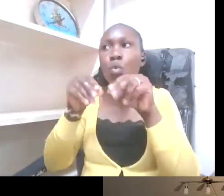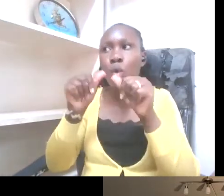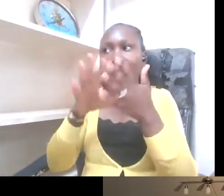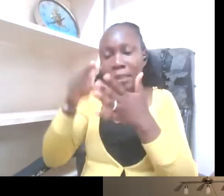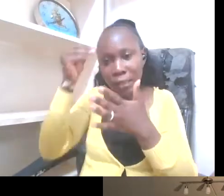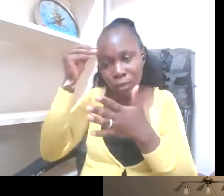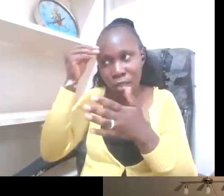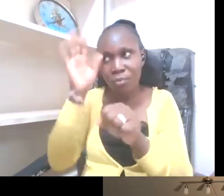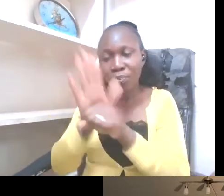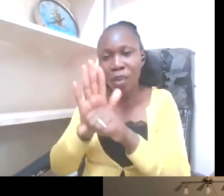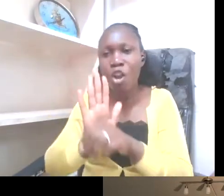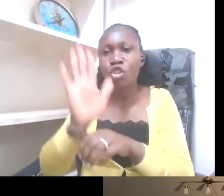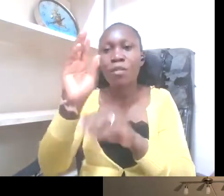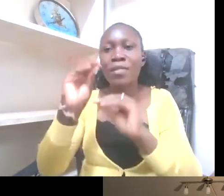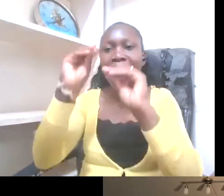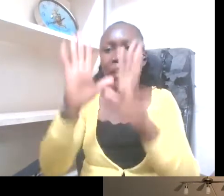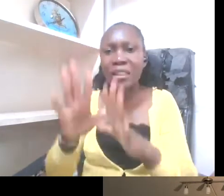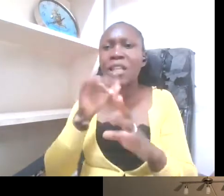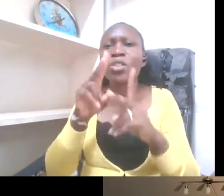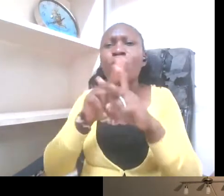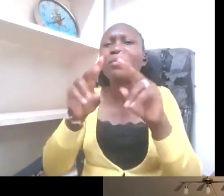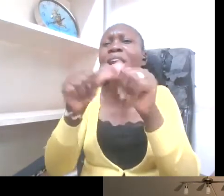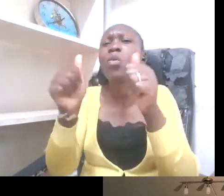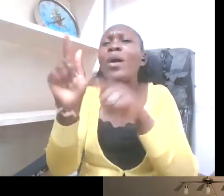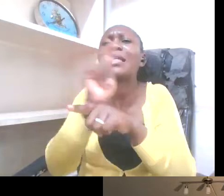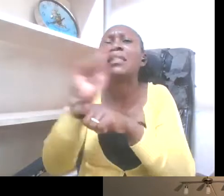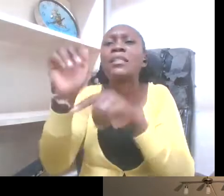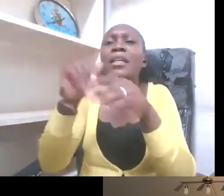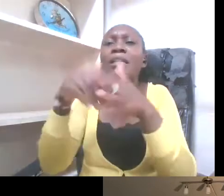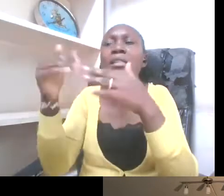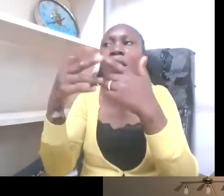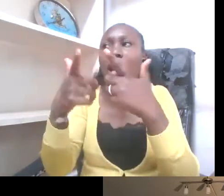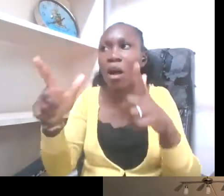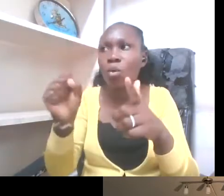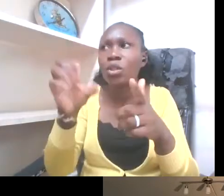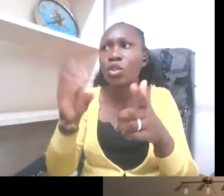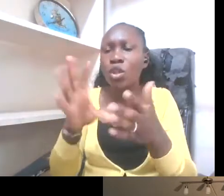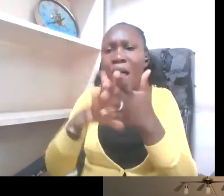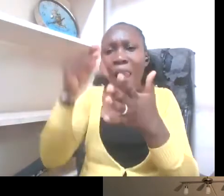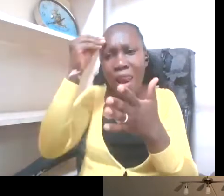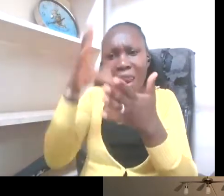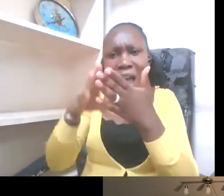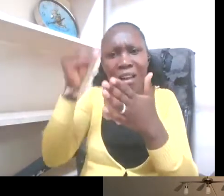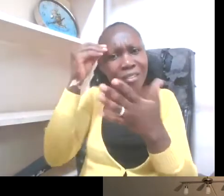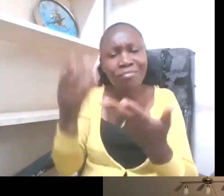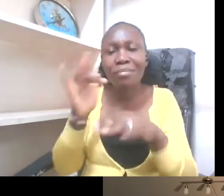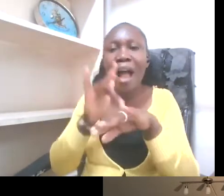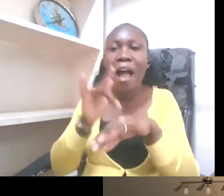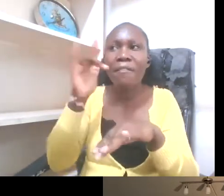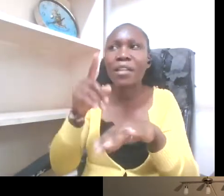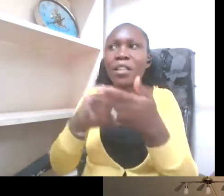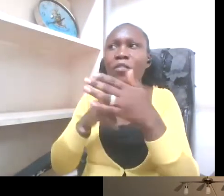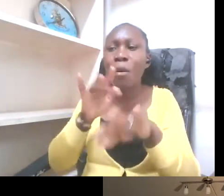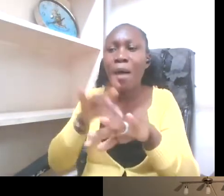not well trained in sign language. So therefore, their learning was already affected from earlier years.